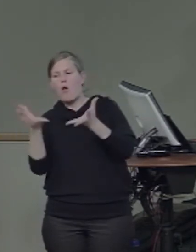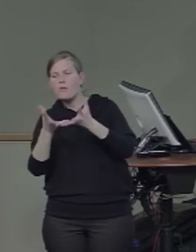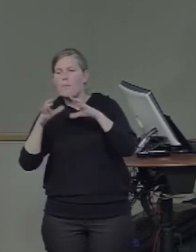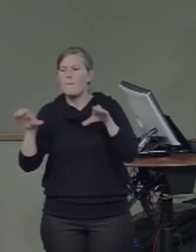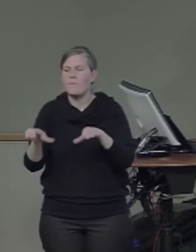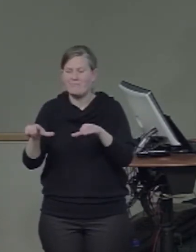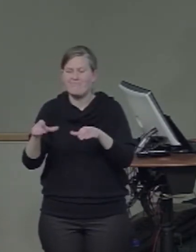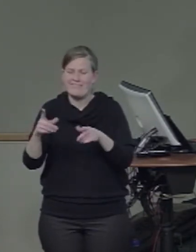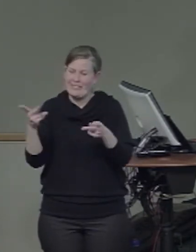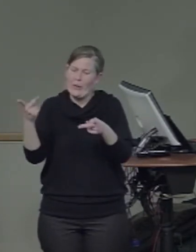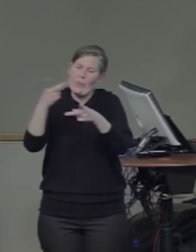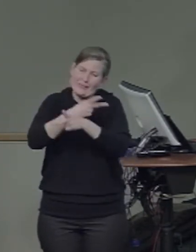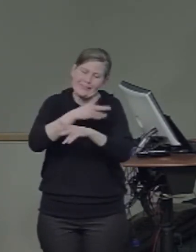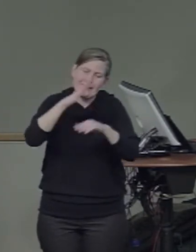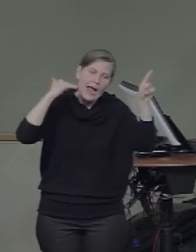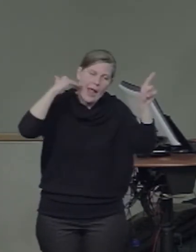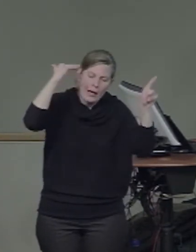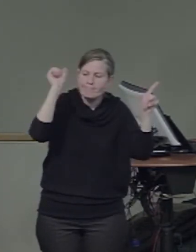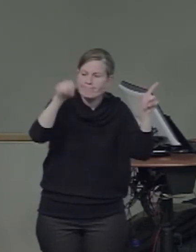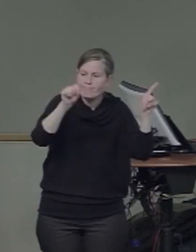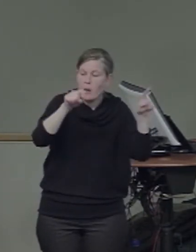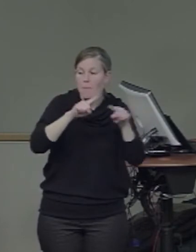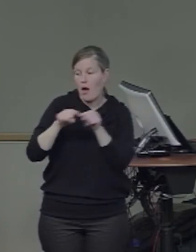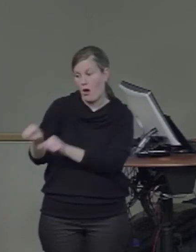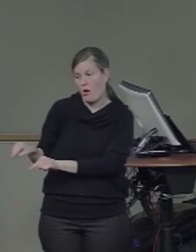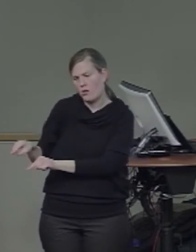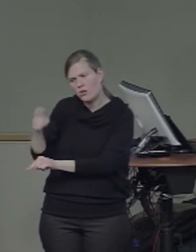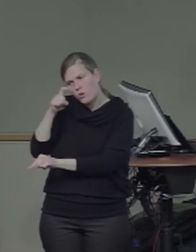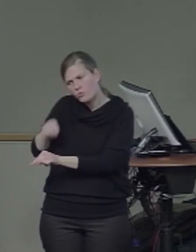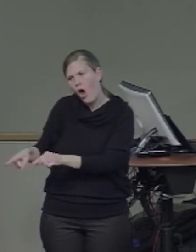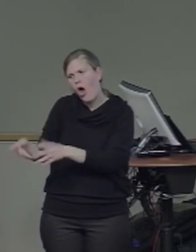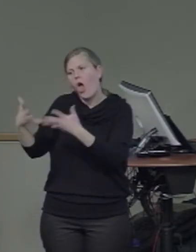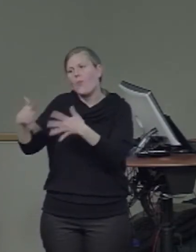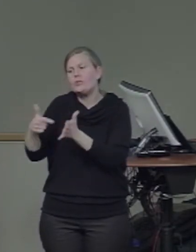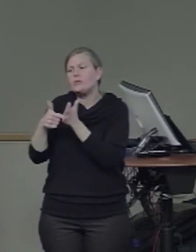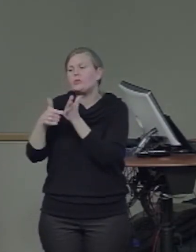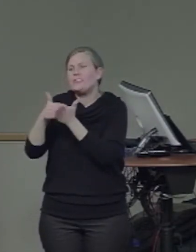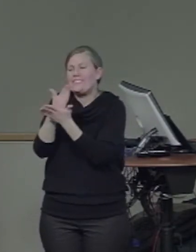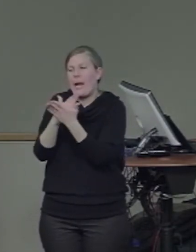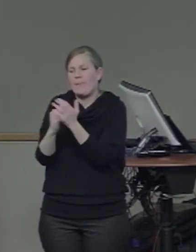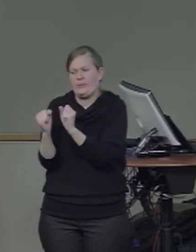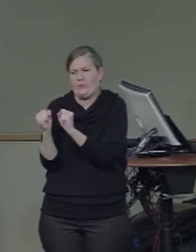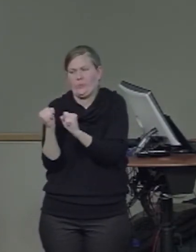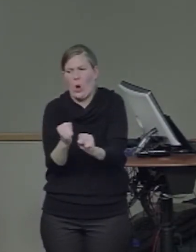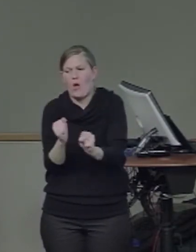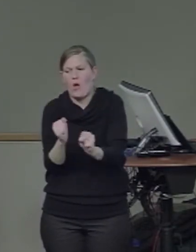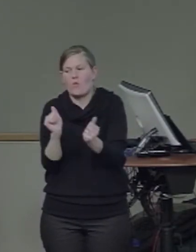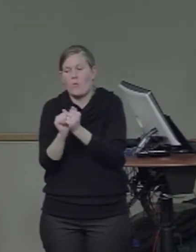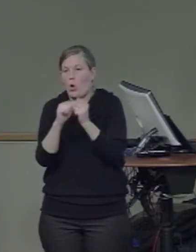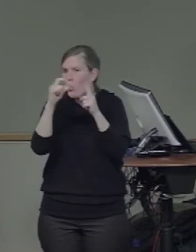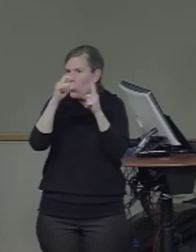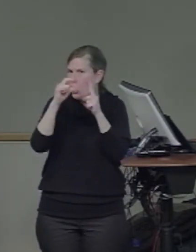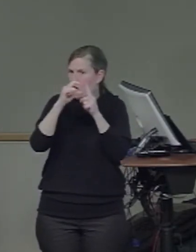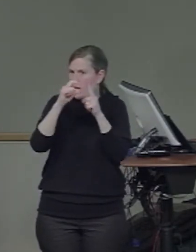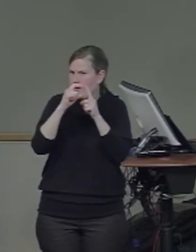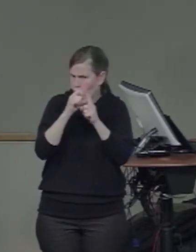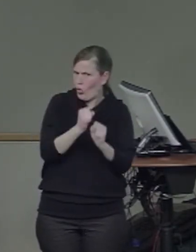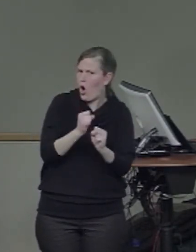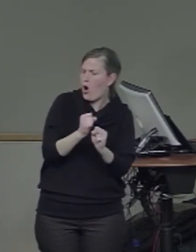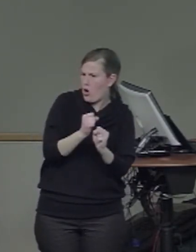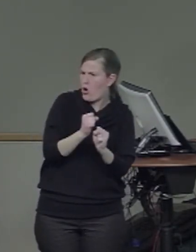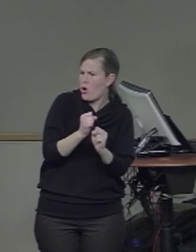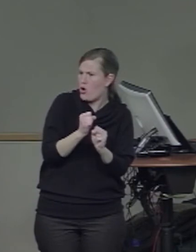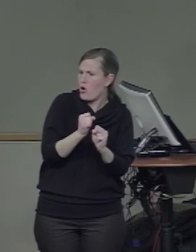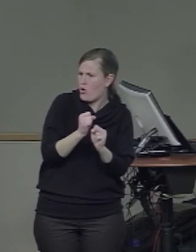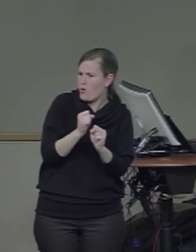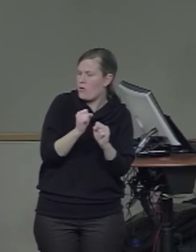they actually already showed the lateralization effect for words, but did not yet